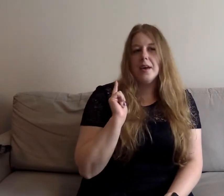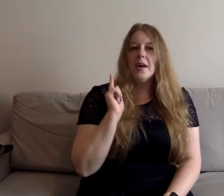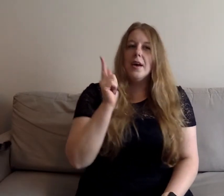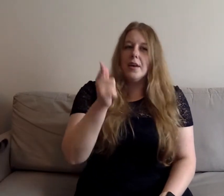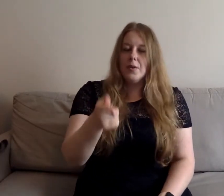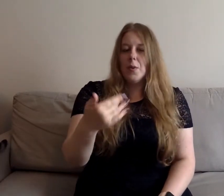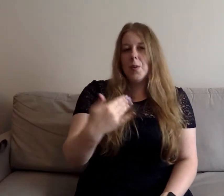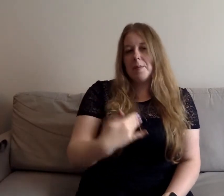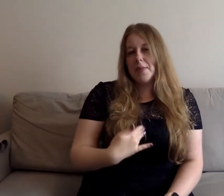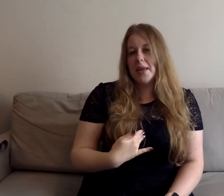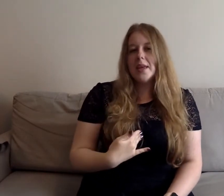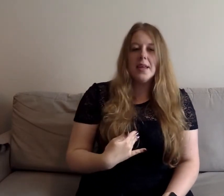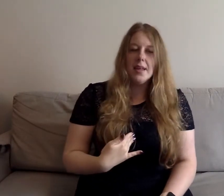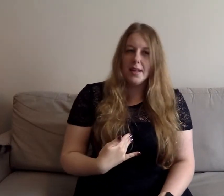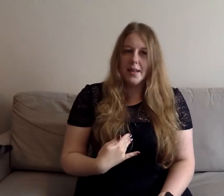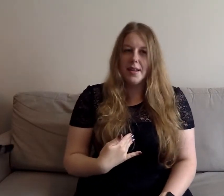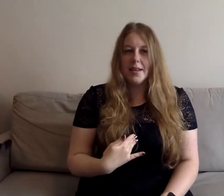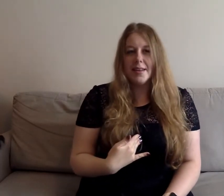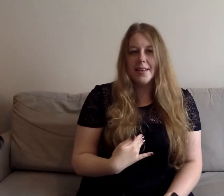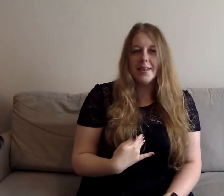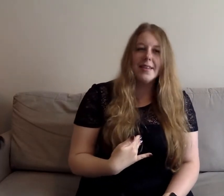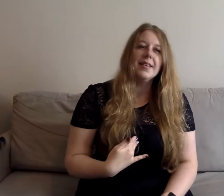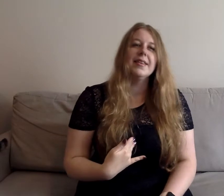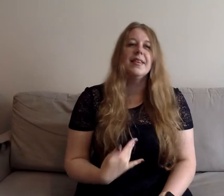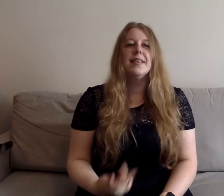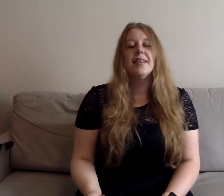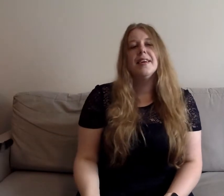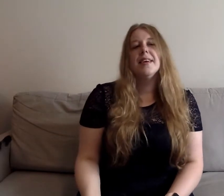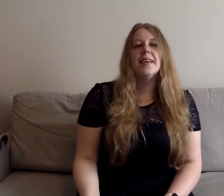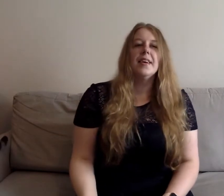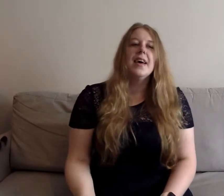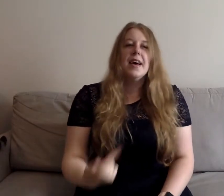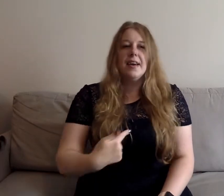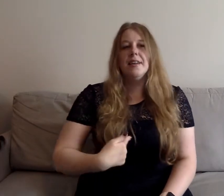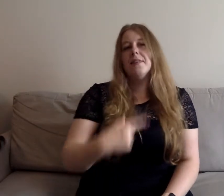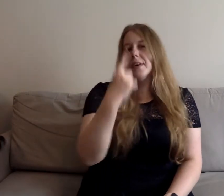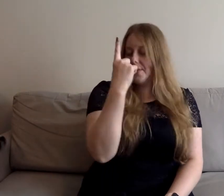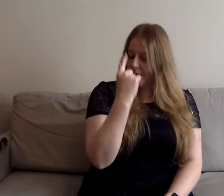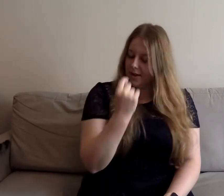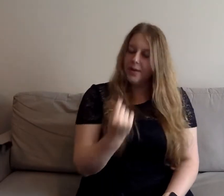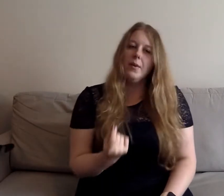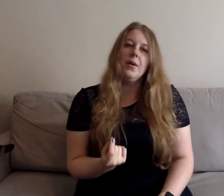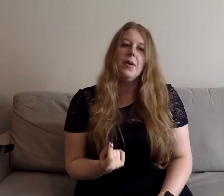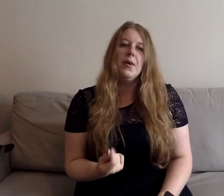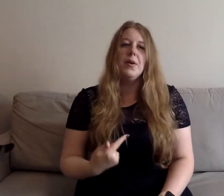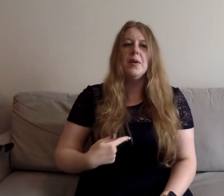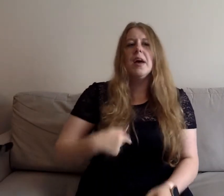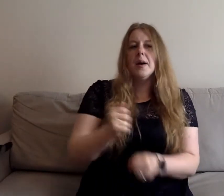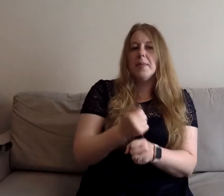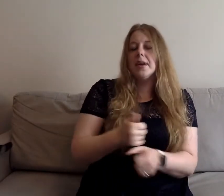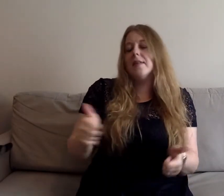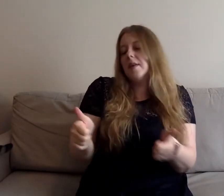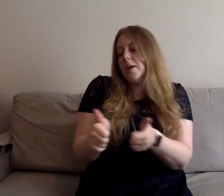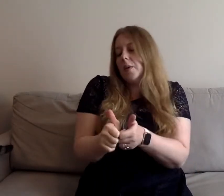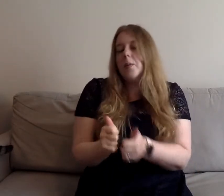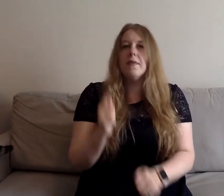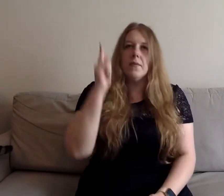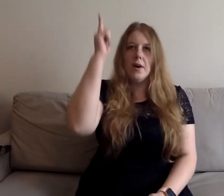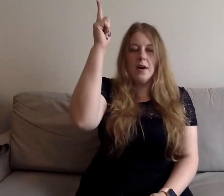It's you and me, yeah If only God, I make a deal with God